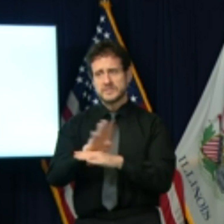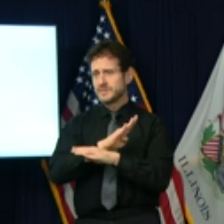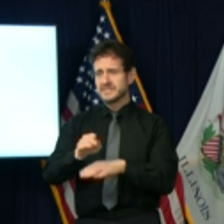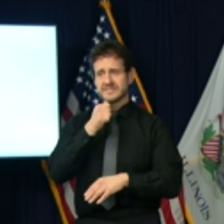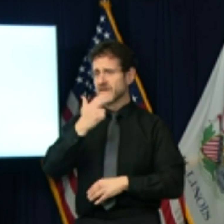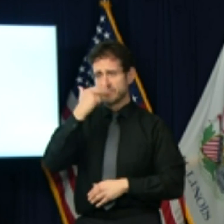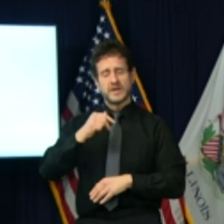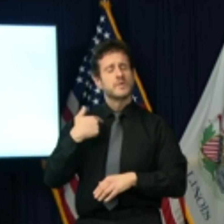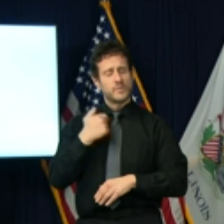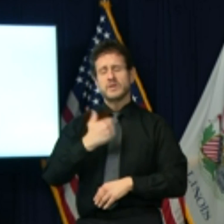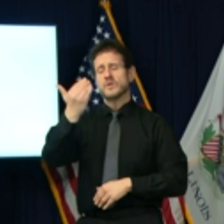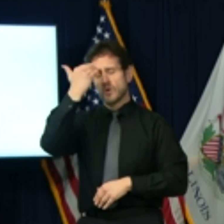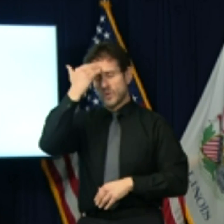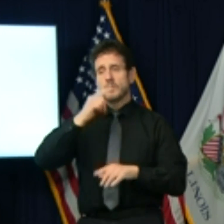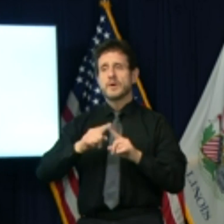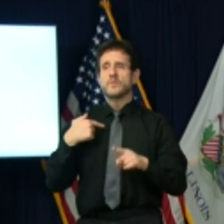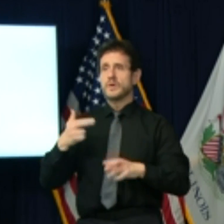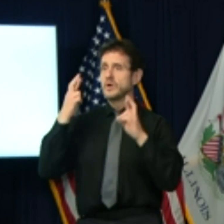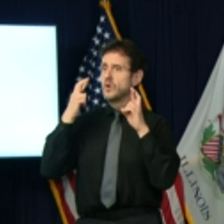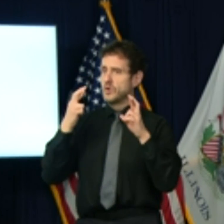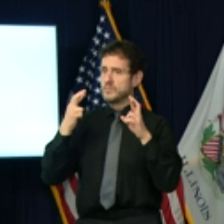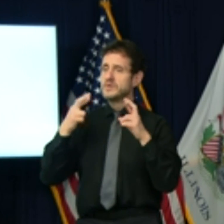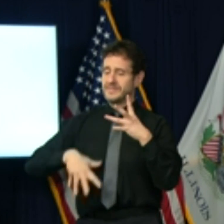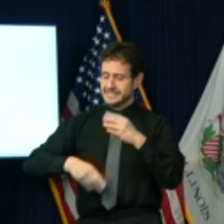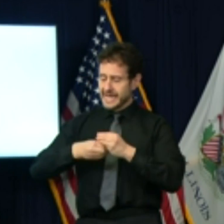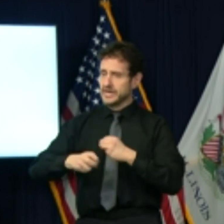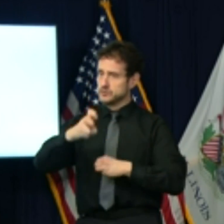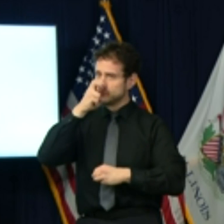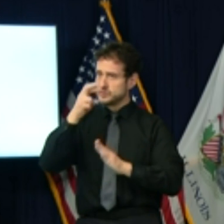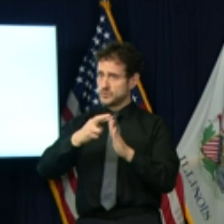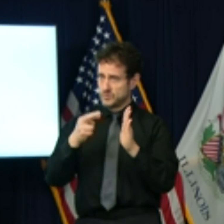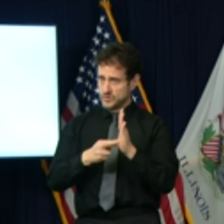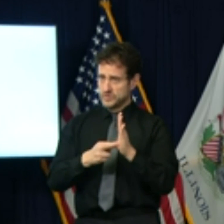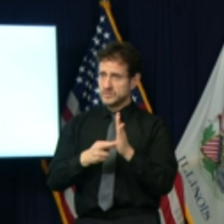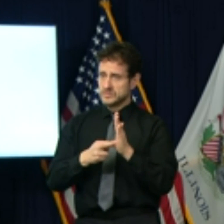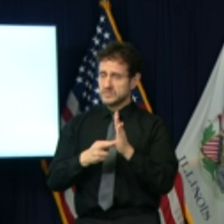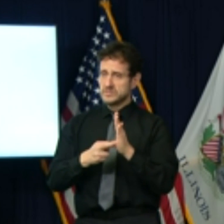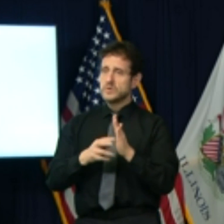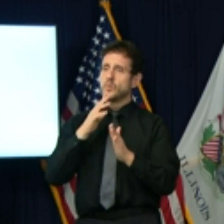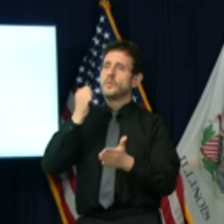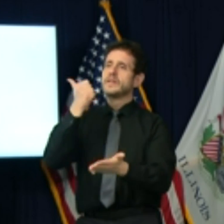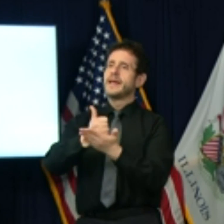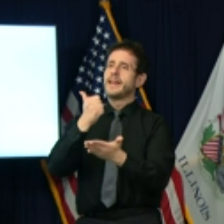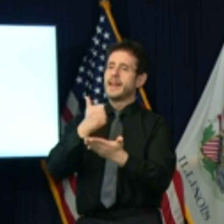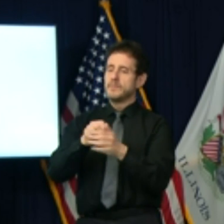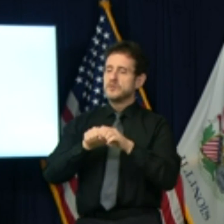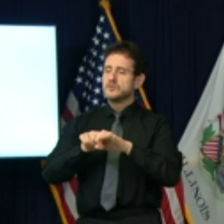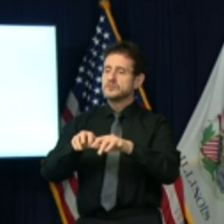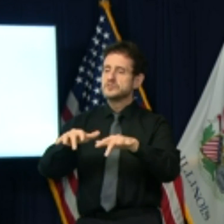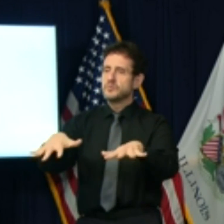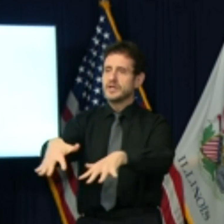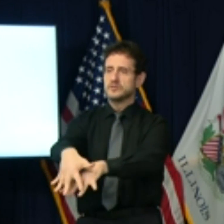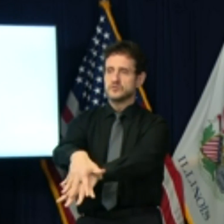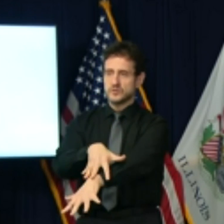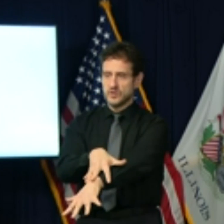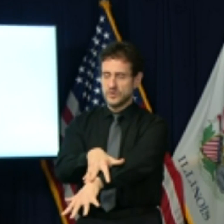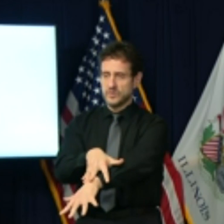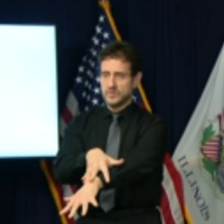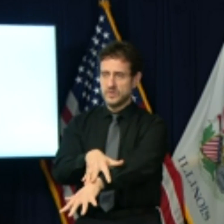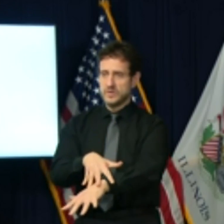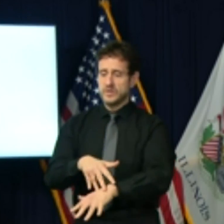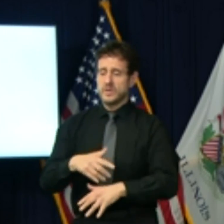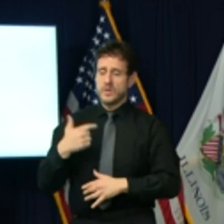But we are really hoping that these additional mitigations will do the trick. We were hoping not even to get here,